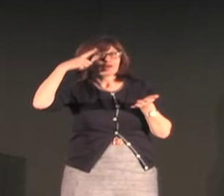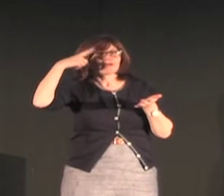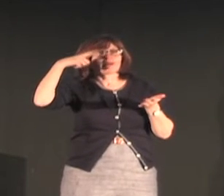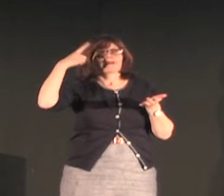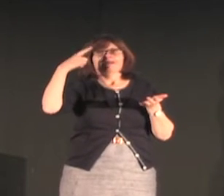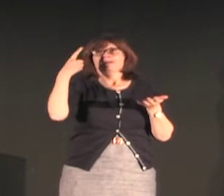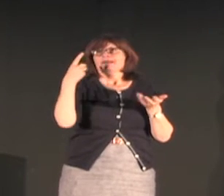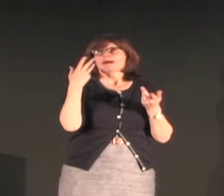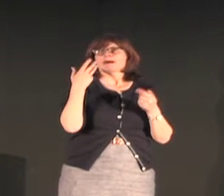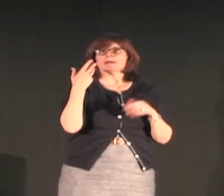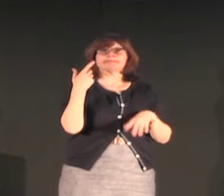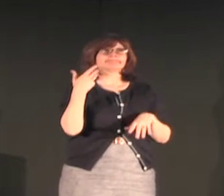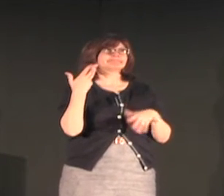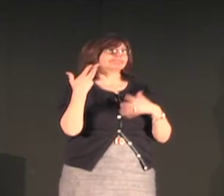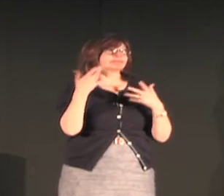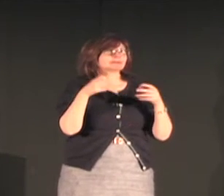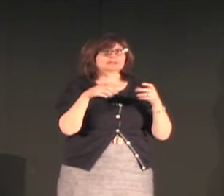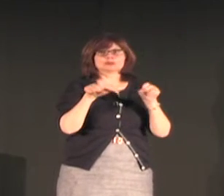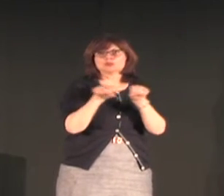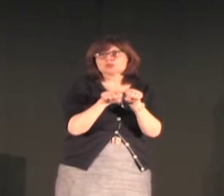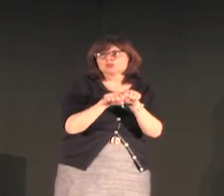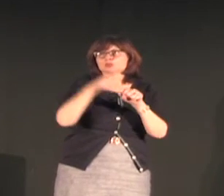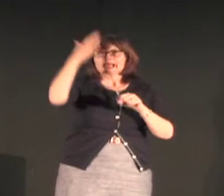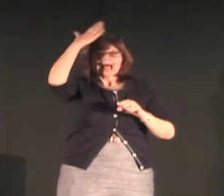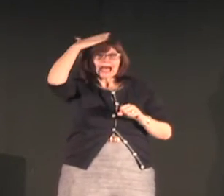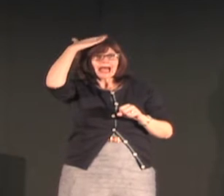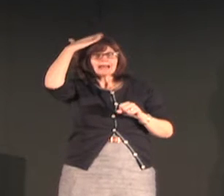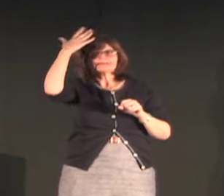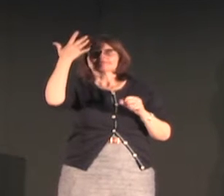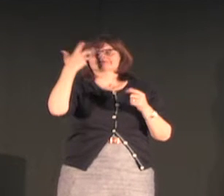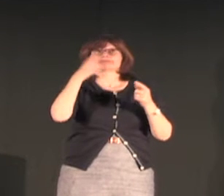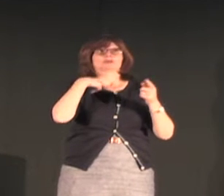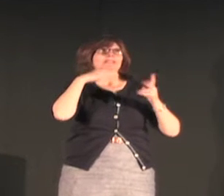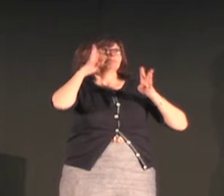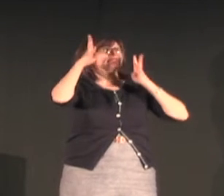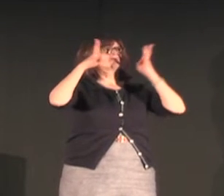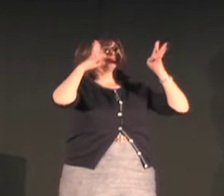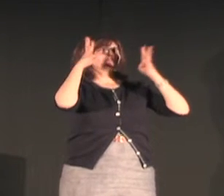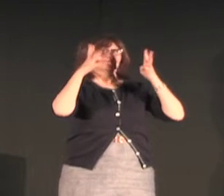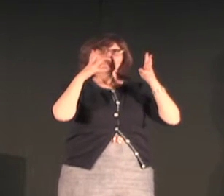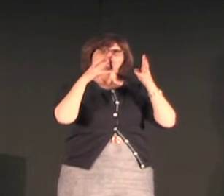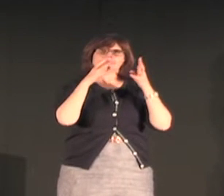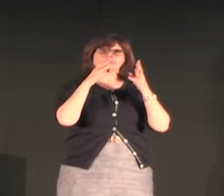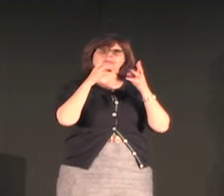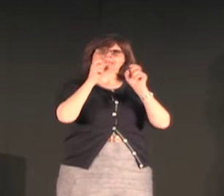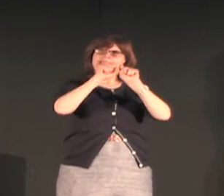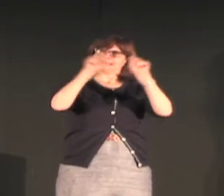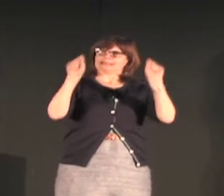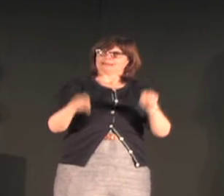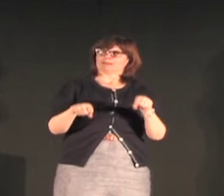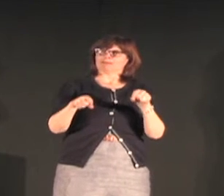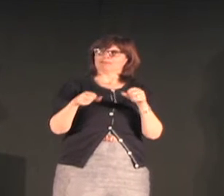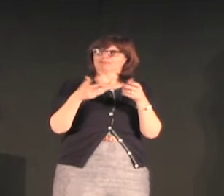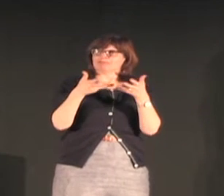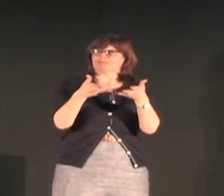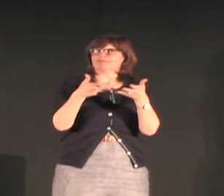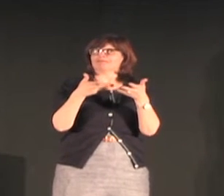they can sign screwdriver hammer, mascara, shoes, hats people are creative and the system